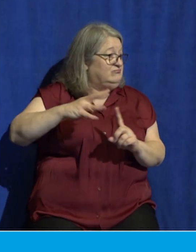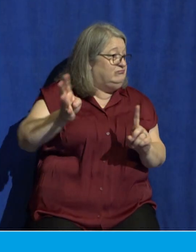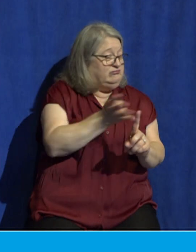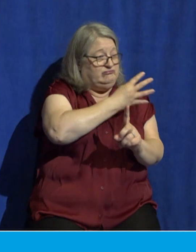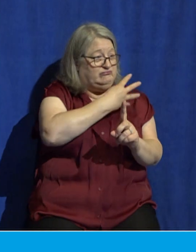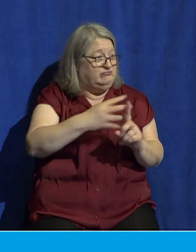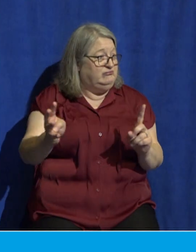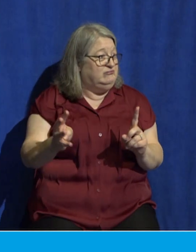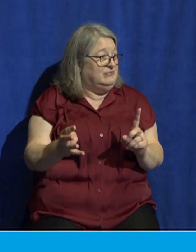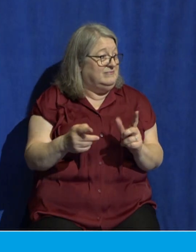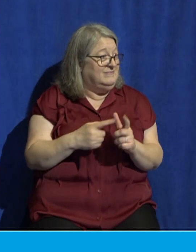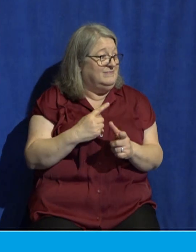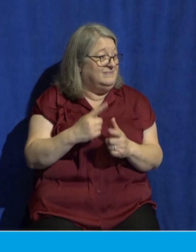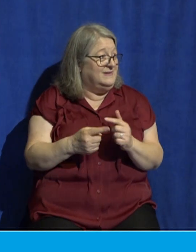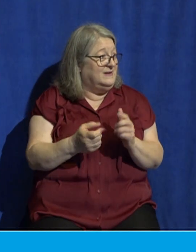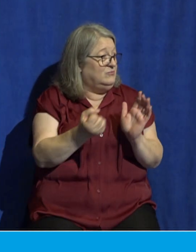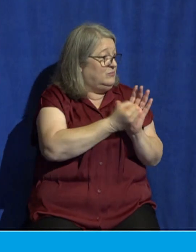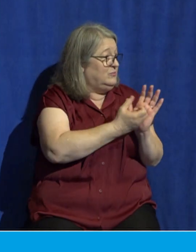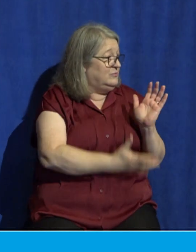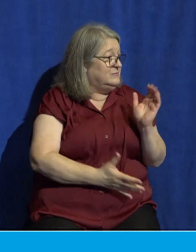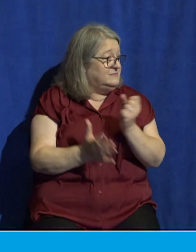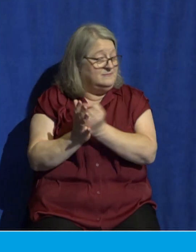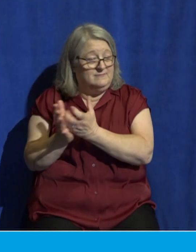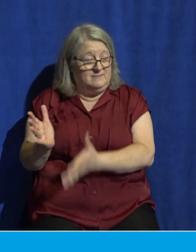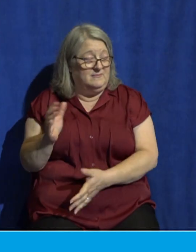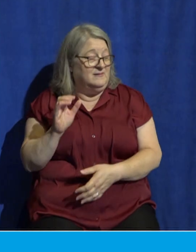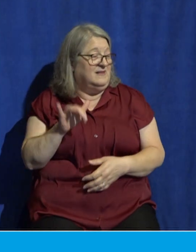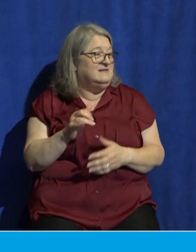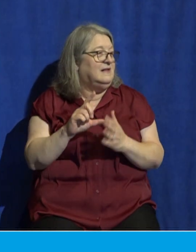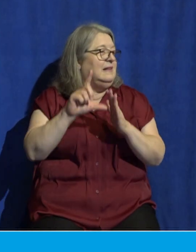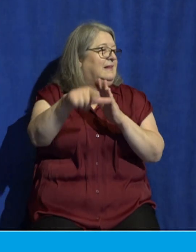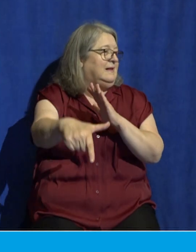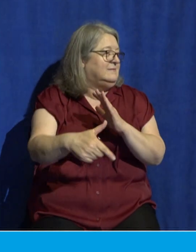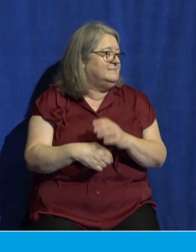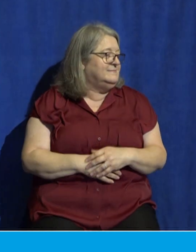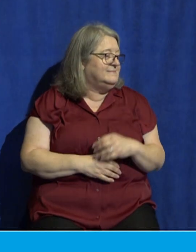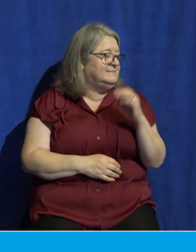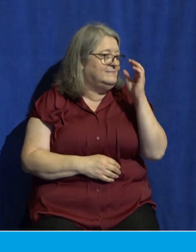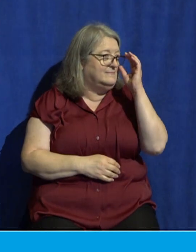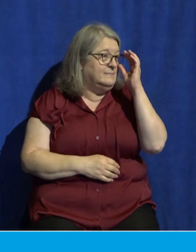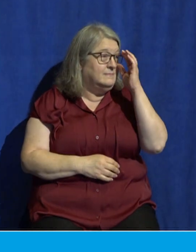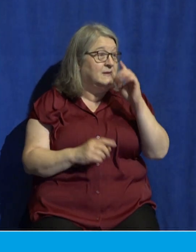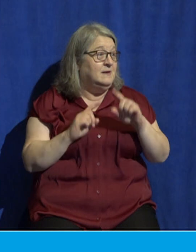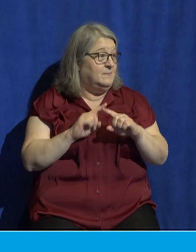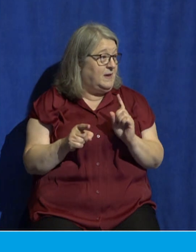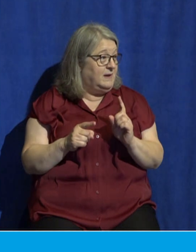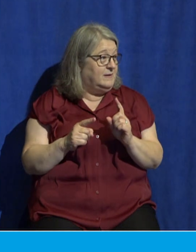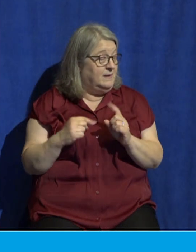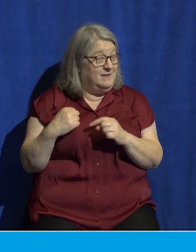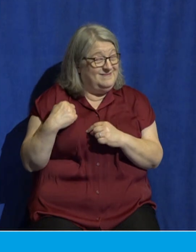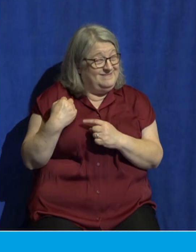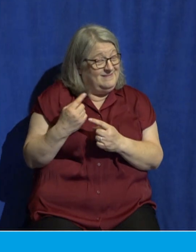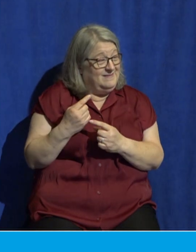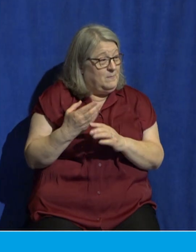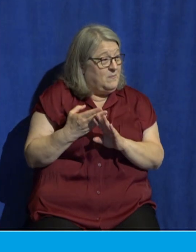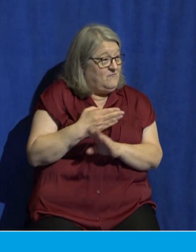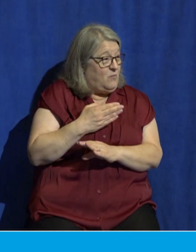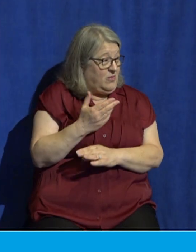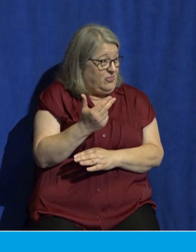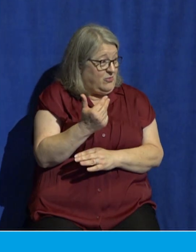left to continue his ministry. We'll pick up there next week, Lord willing. But leading up to chapter 13, which we've been studying, Jesus has